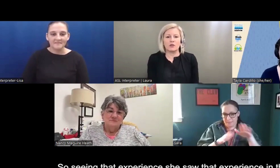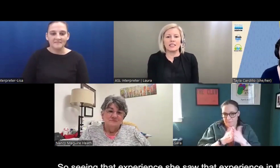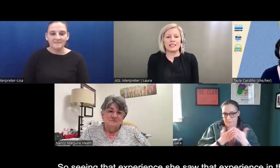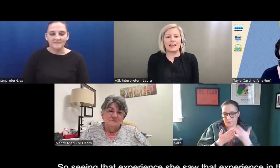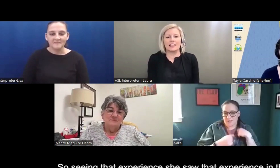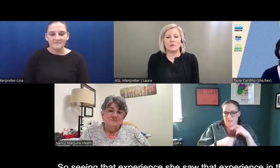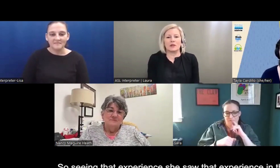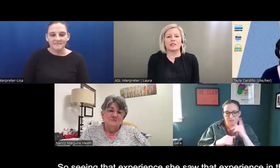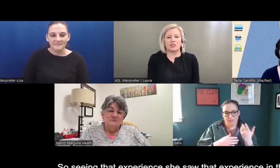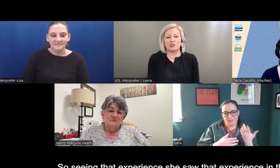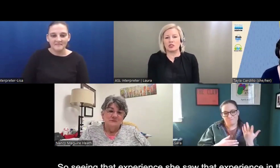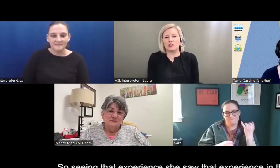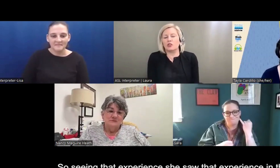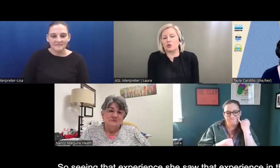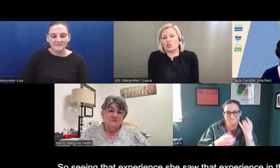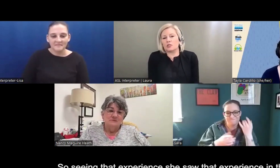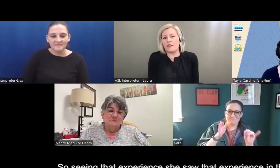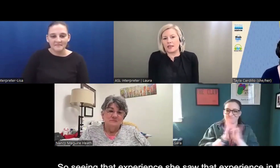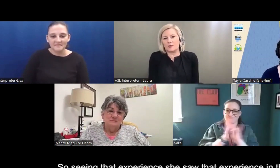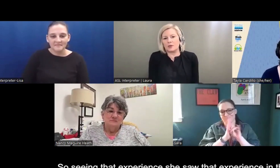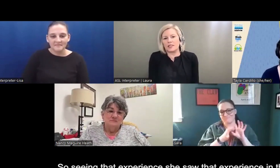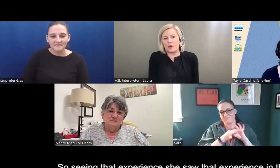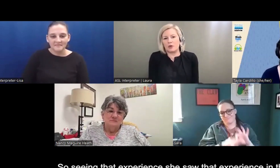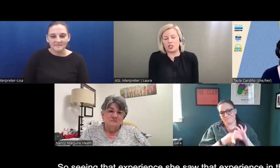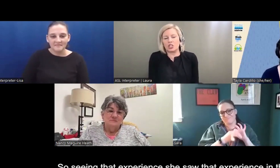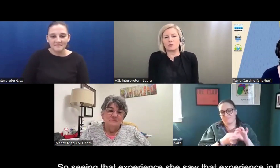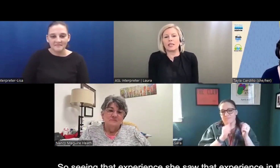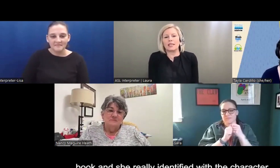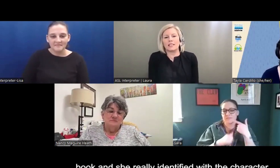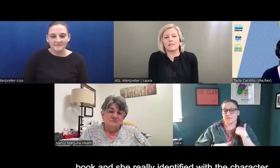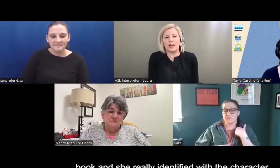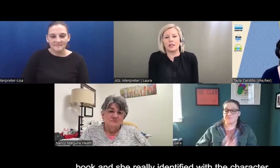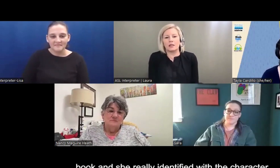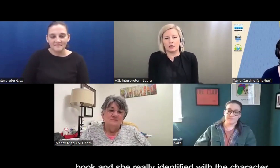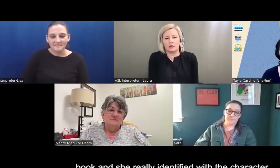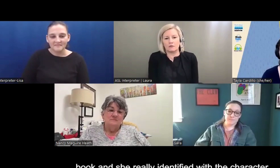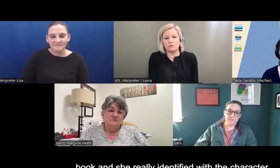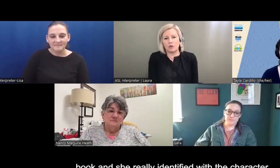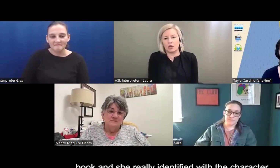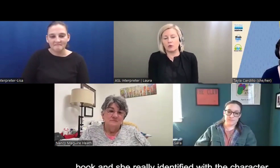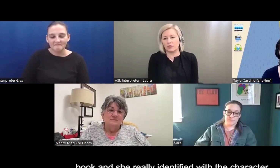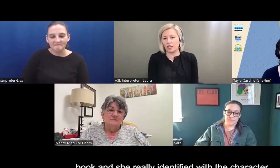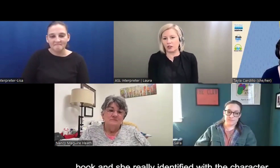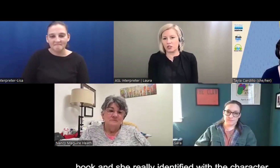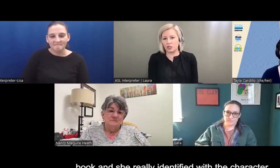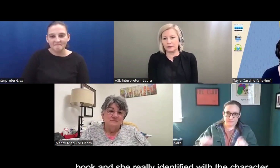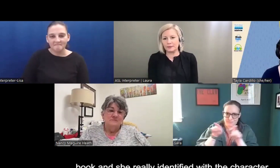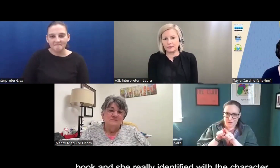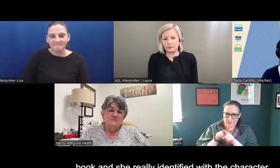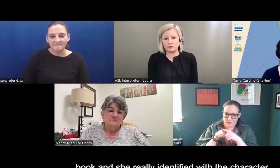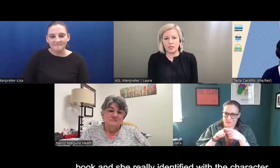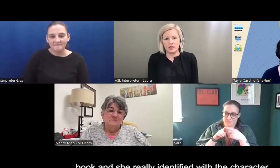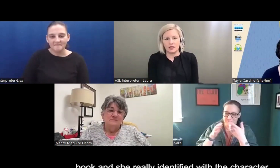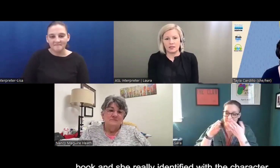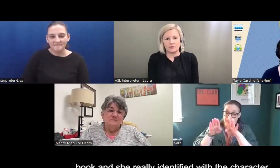So seeing that experience, she, you know, she saw that experience in that book and she could really identify in, uh, with the character.